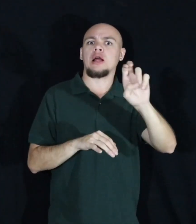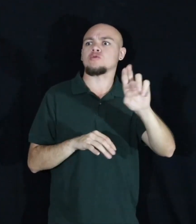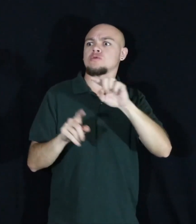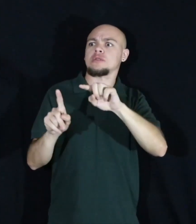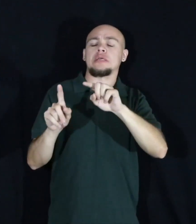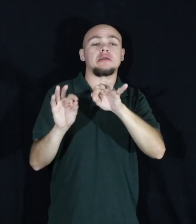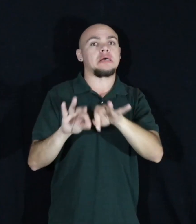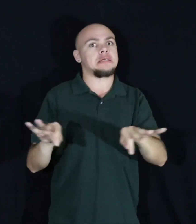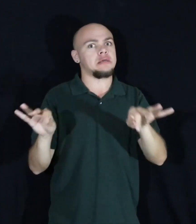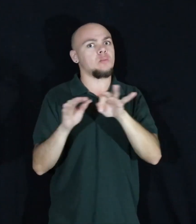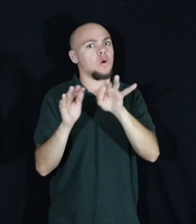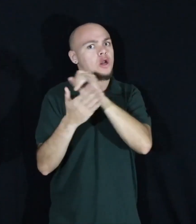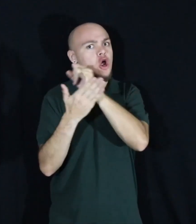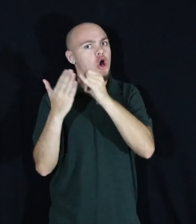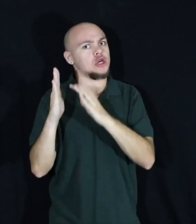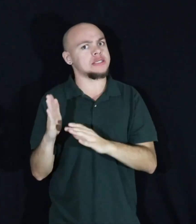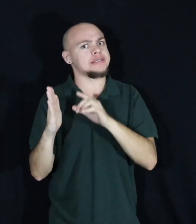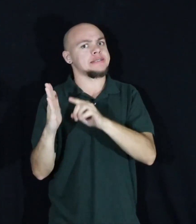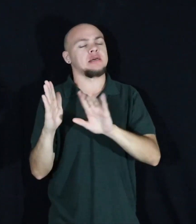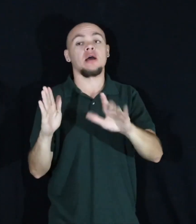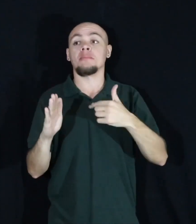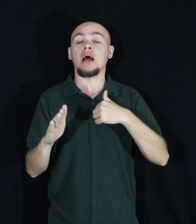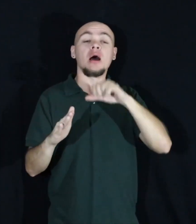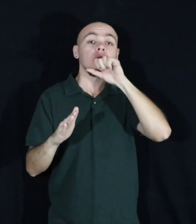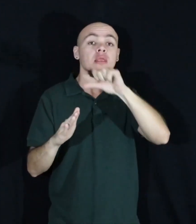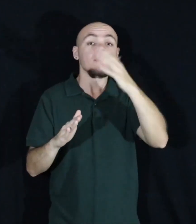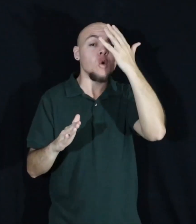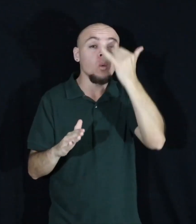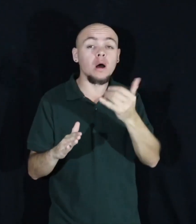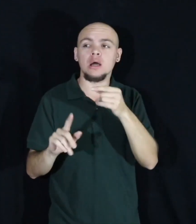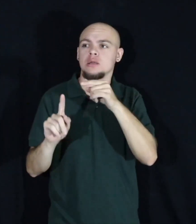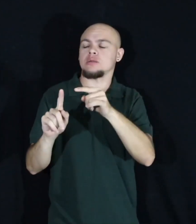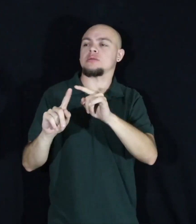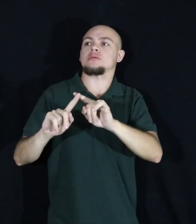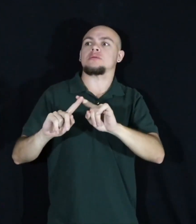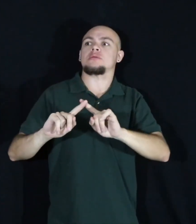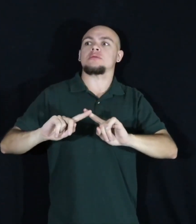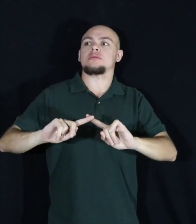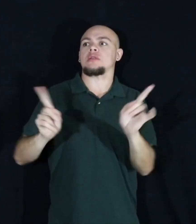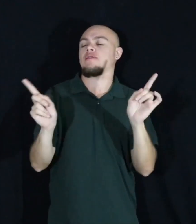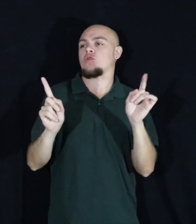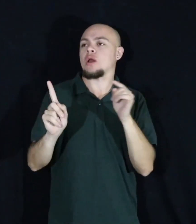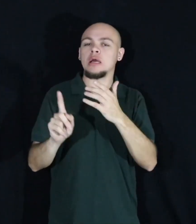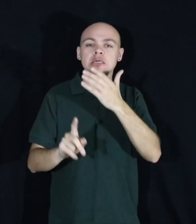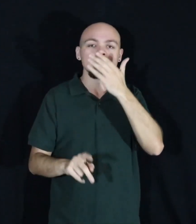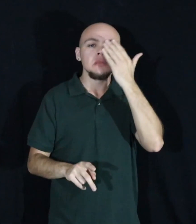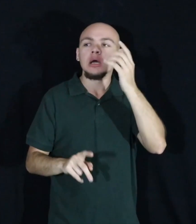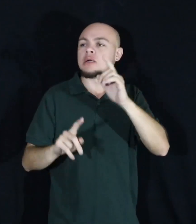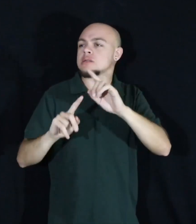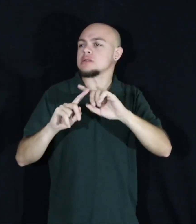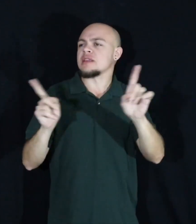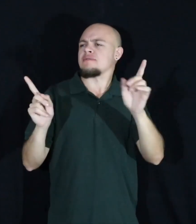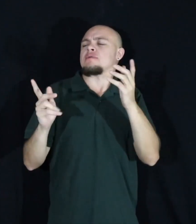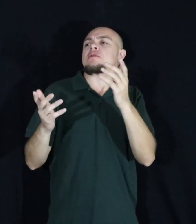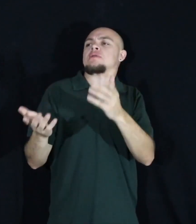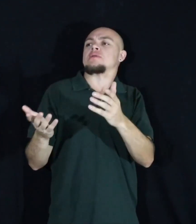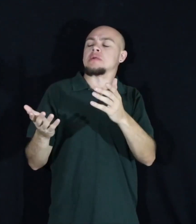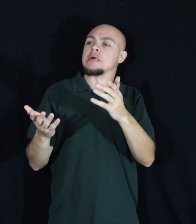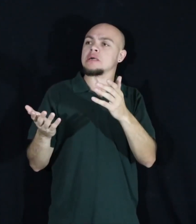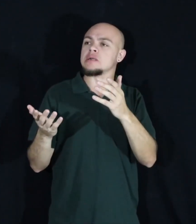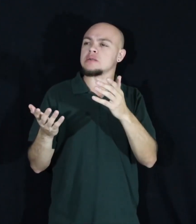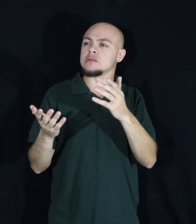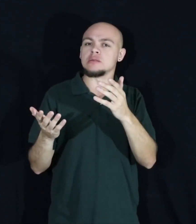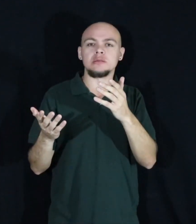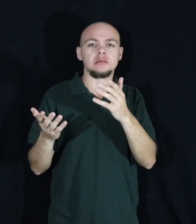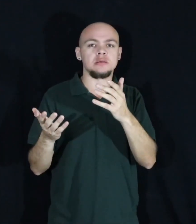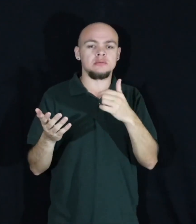important. The reason I loved it is it was so different. It smelled so different. So there